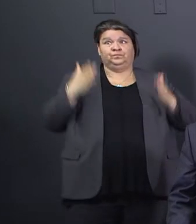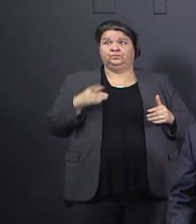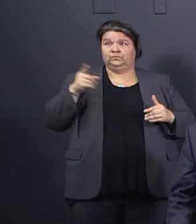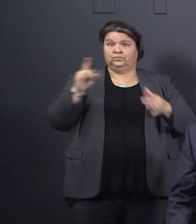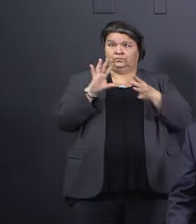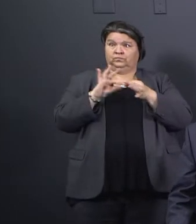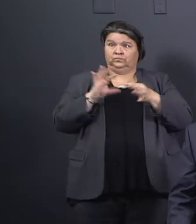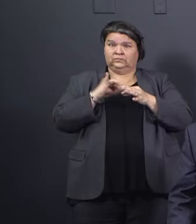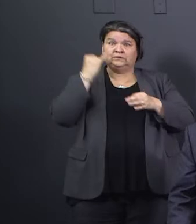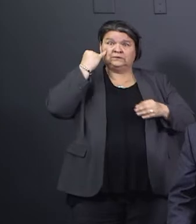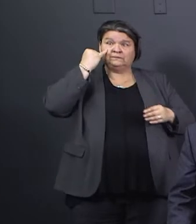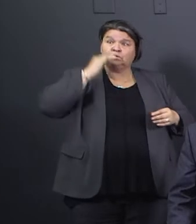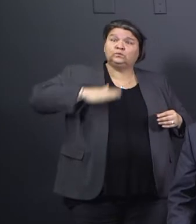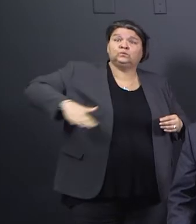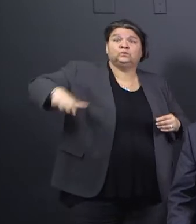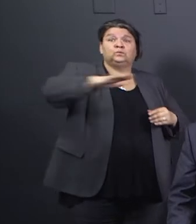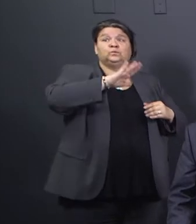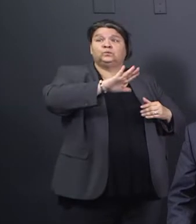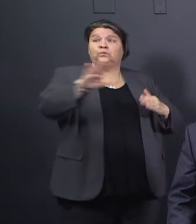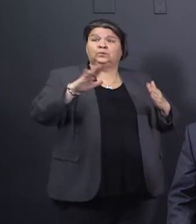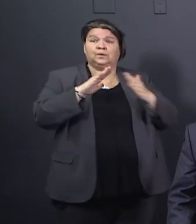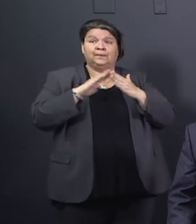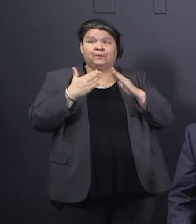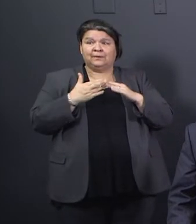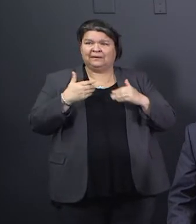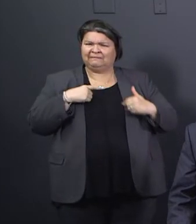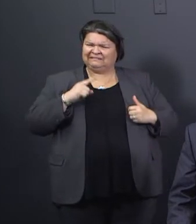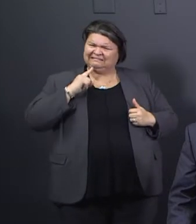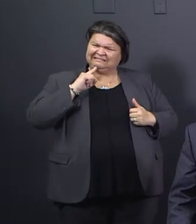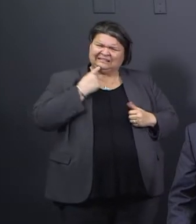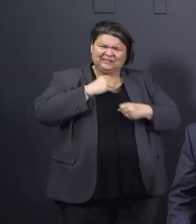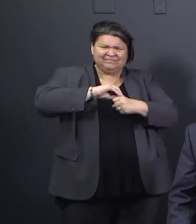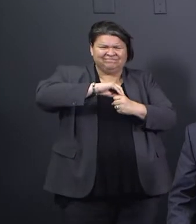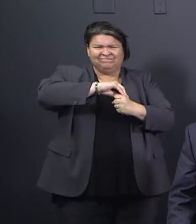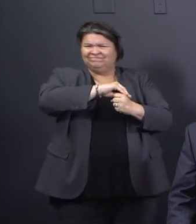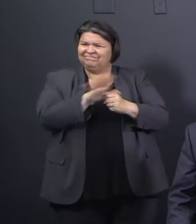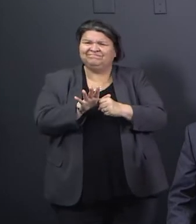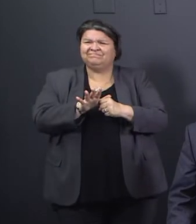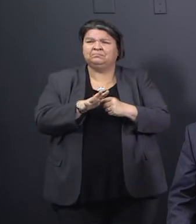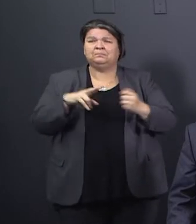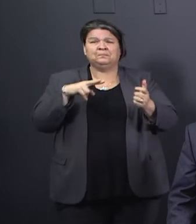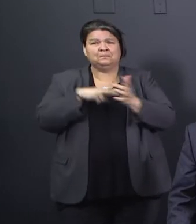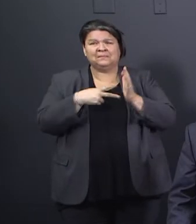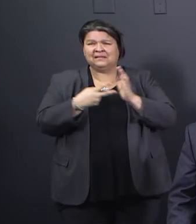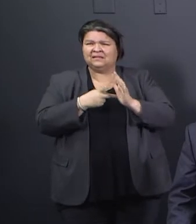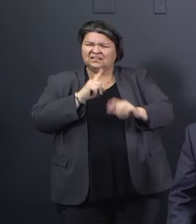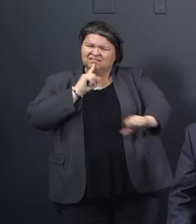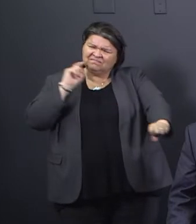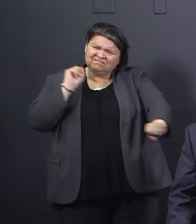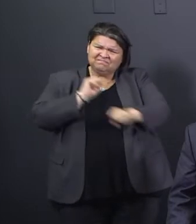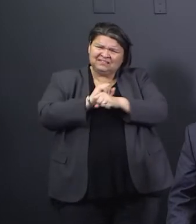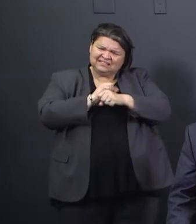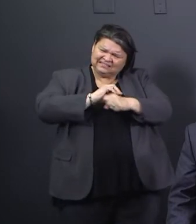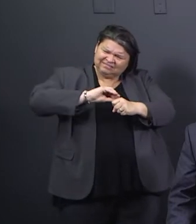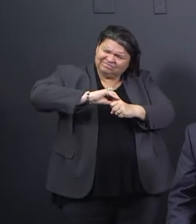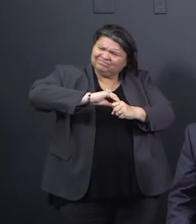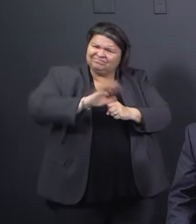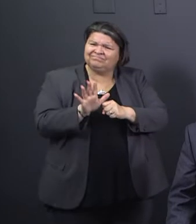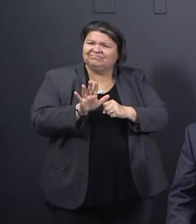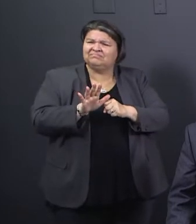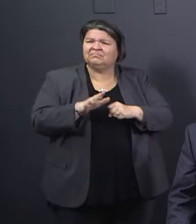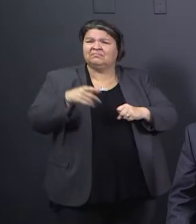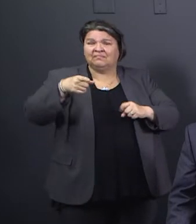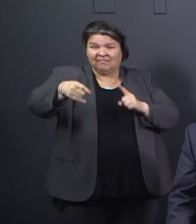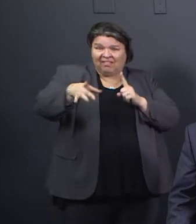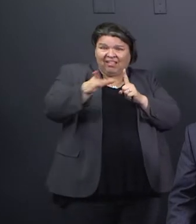source where you got the virus. When you reach substantial, then all worship services must be